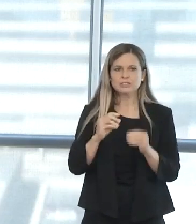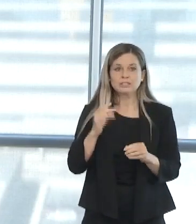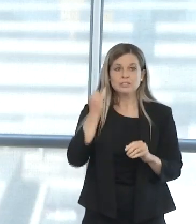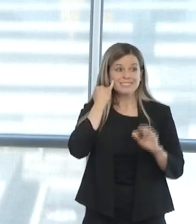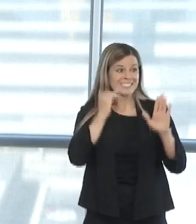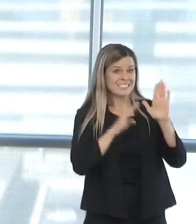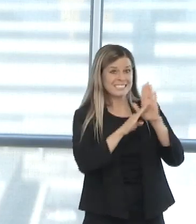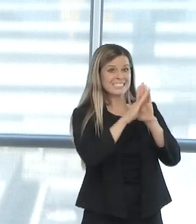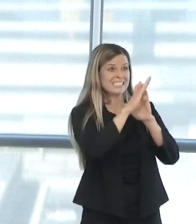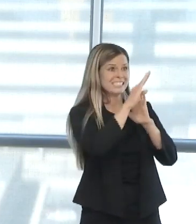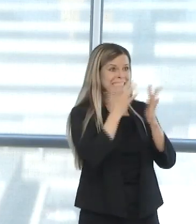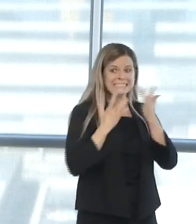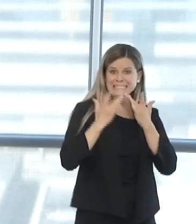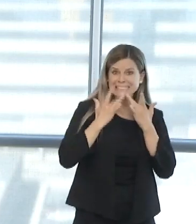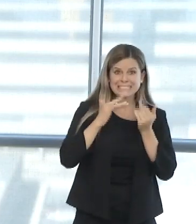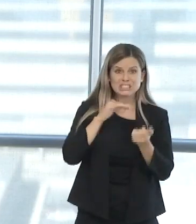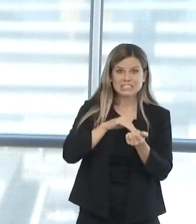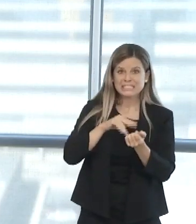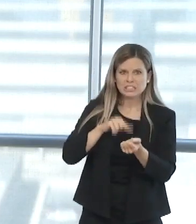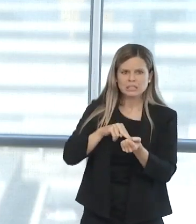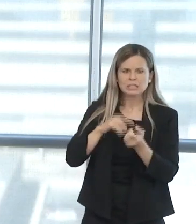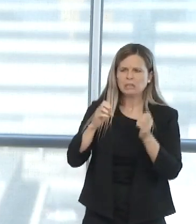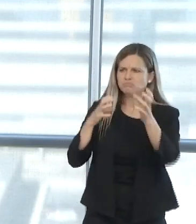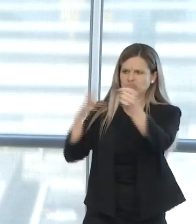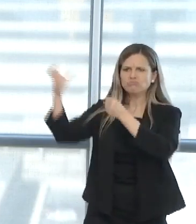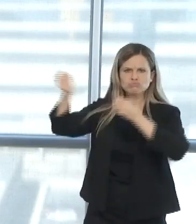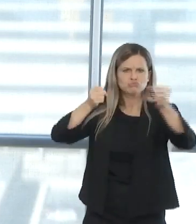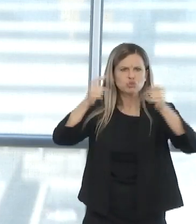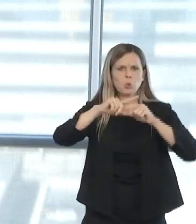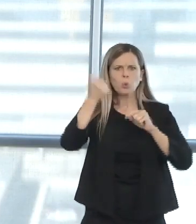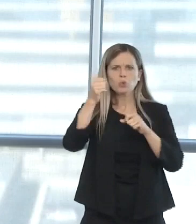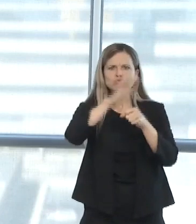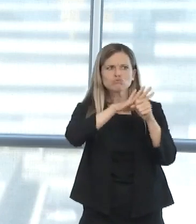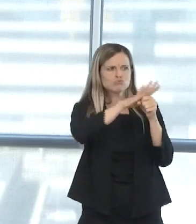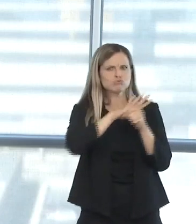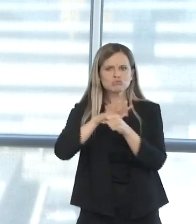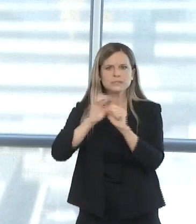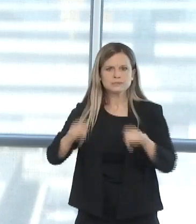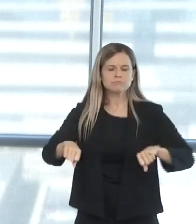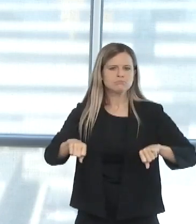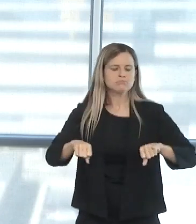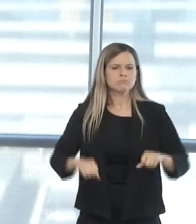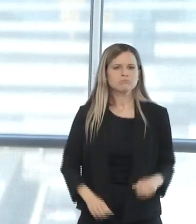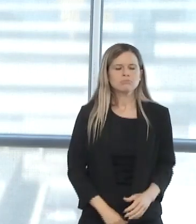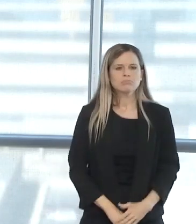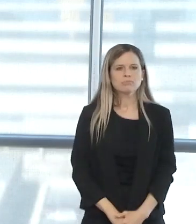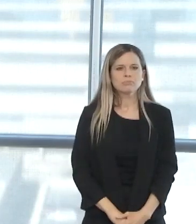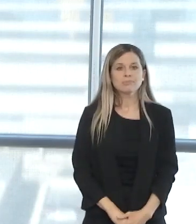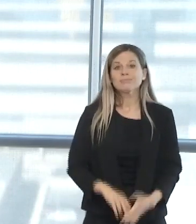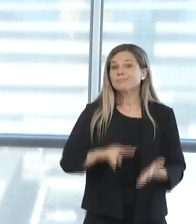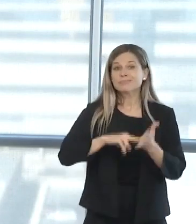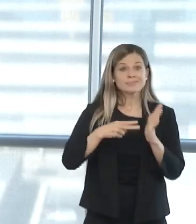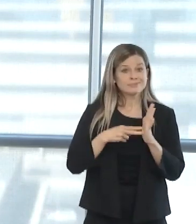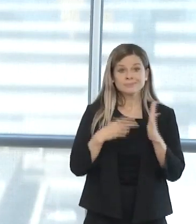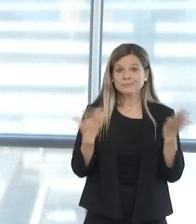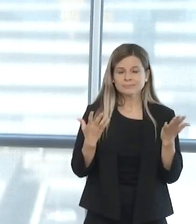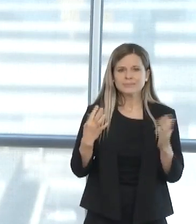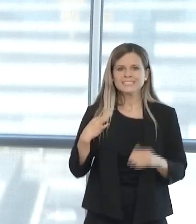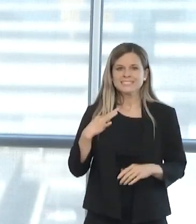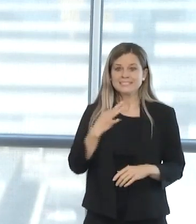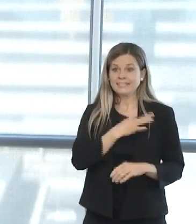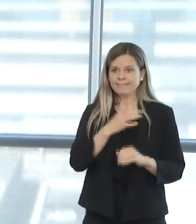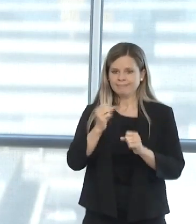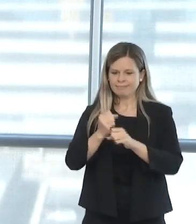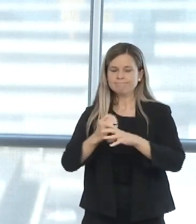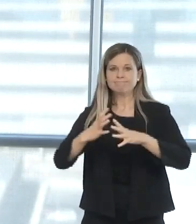our system's current personnel can provide. This also ensures additional staffing should any of the members of